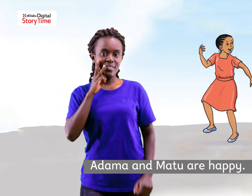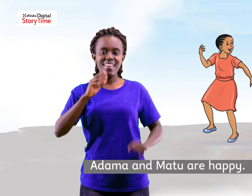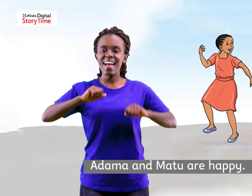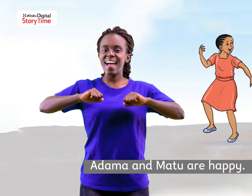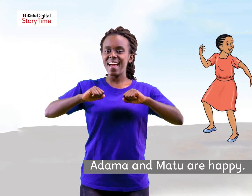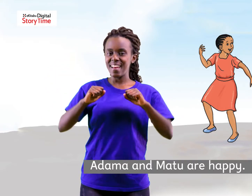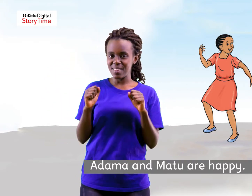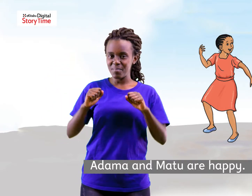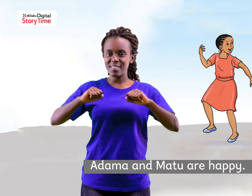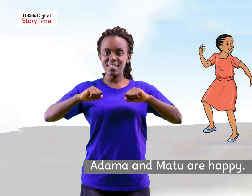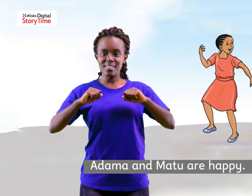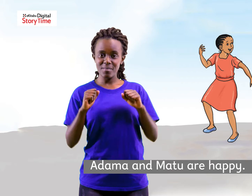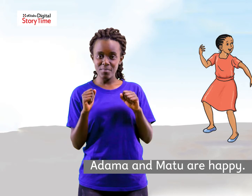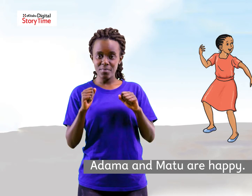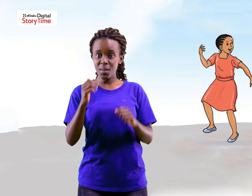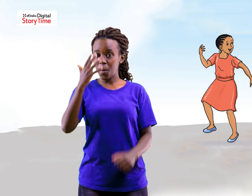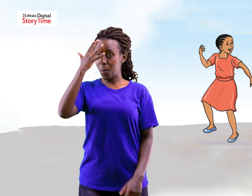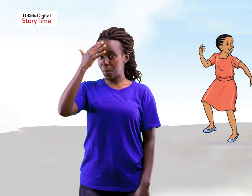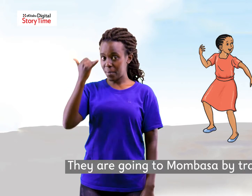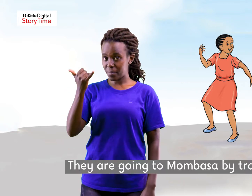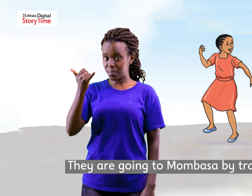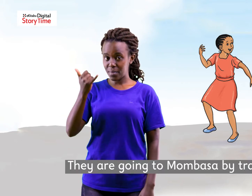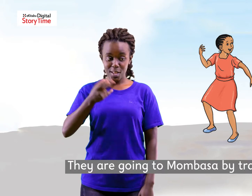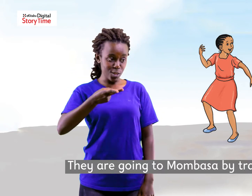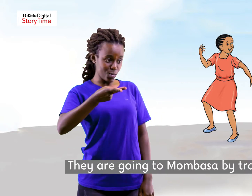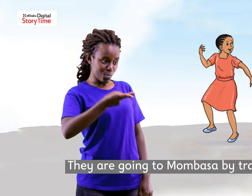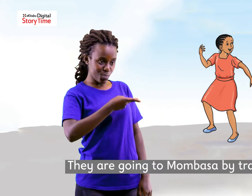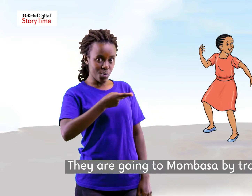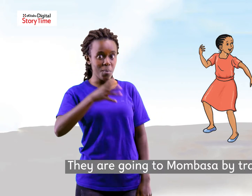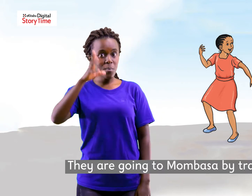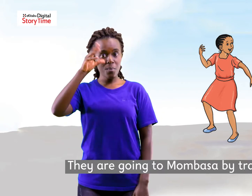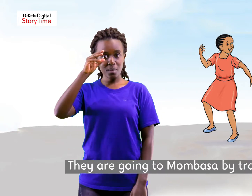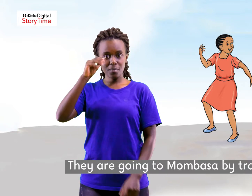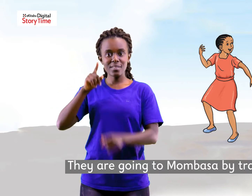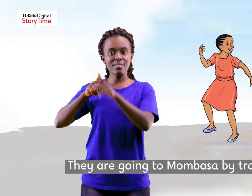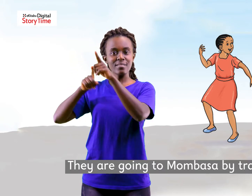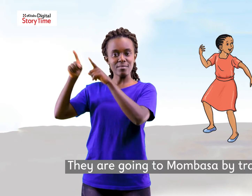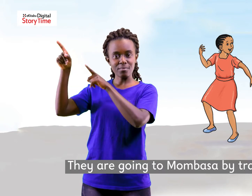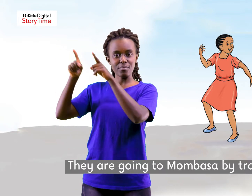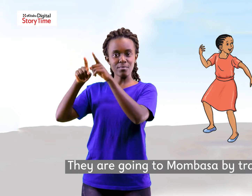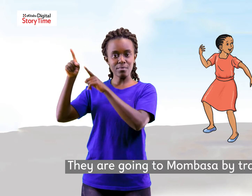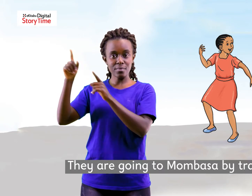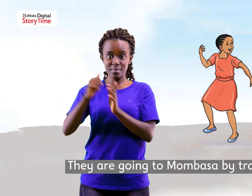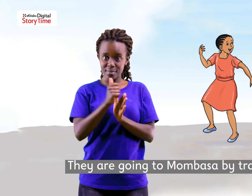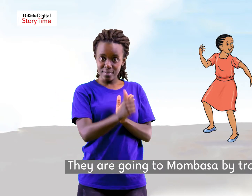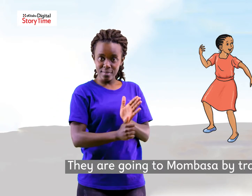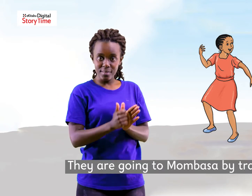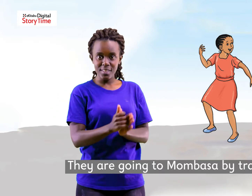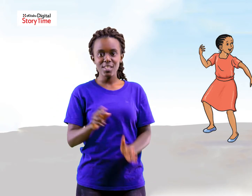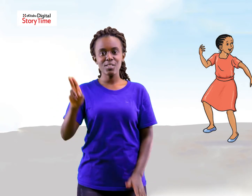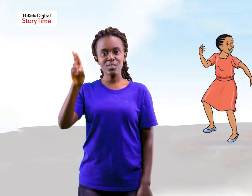Adama and Matu are happy. They are going to Mombasa by train.